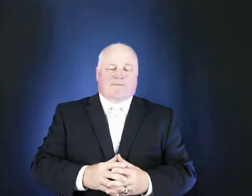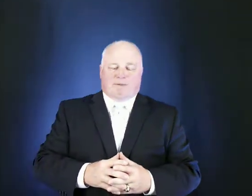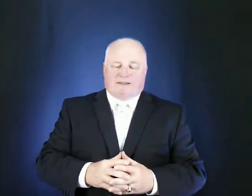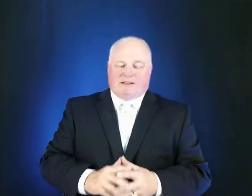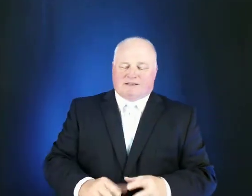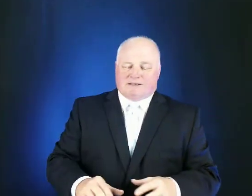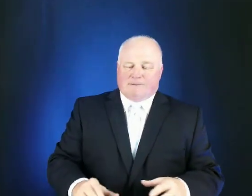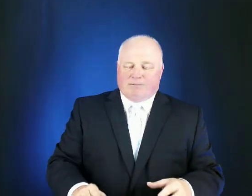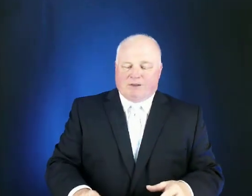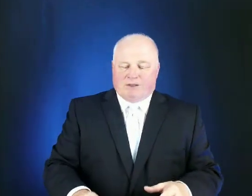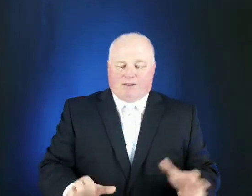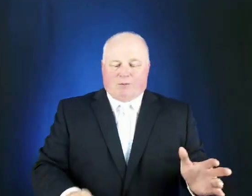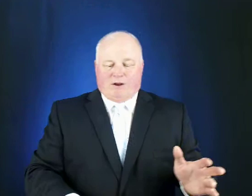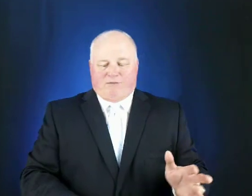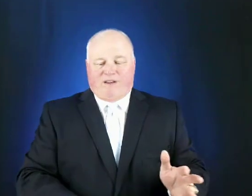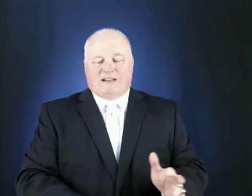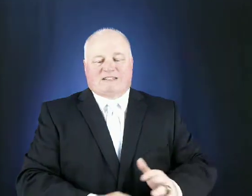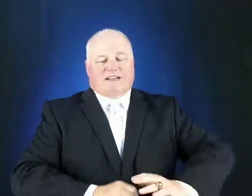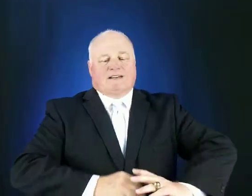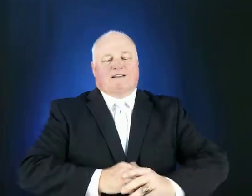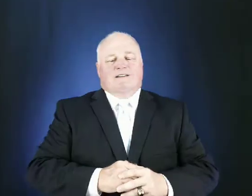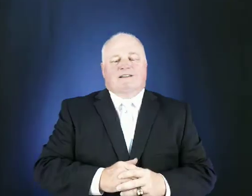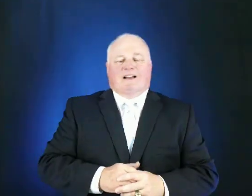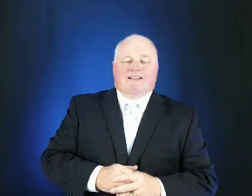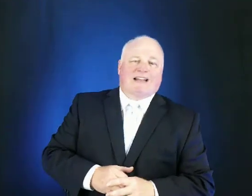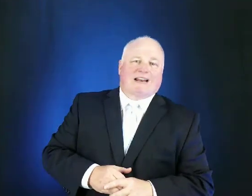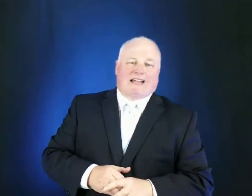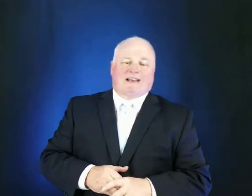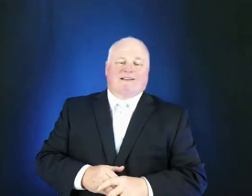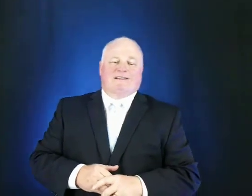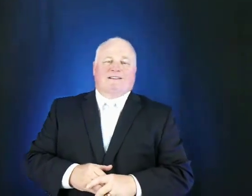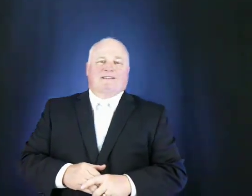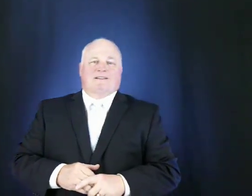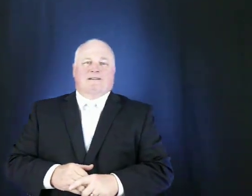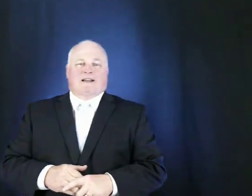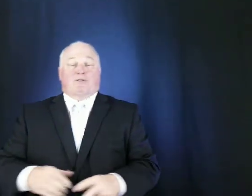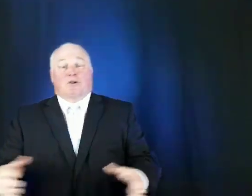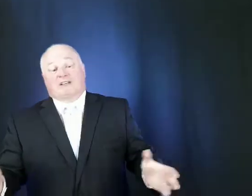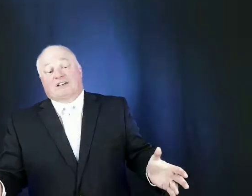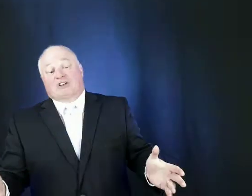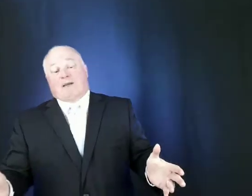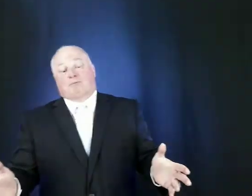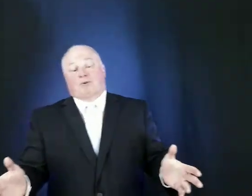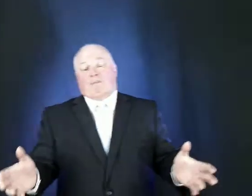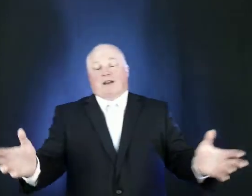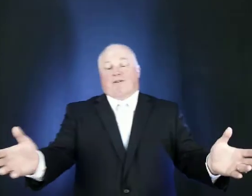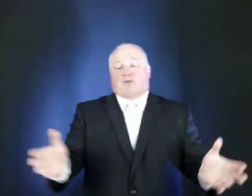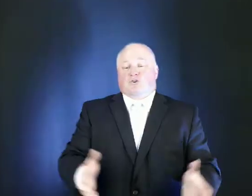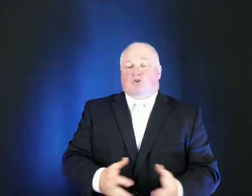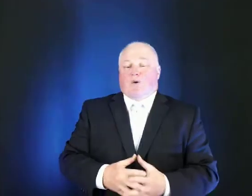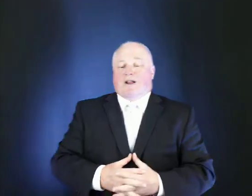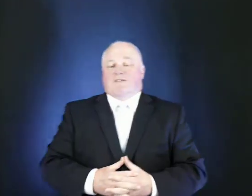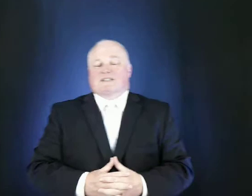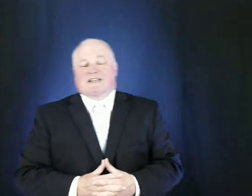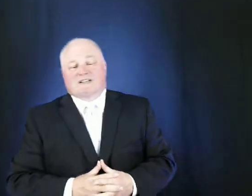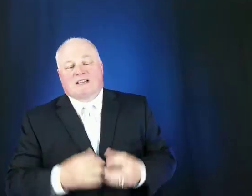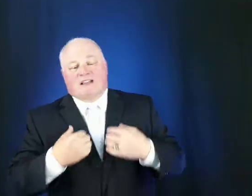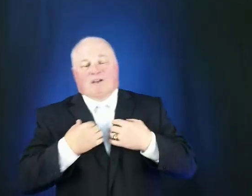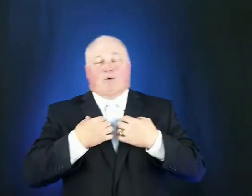simply this that we are facing a deadline if you look at chapter i mean on verse 12 it says that we